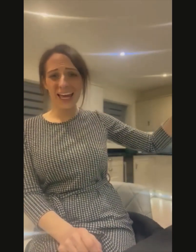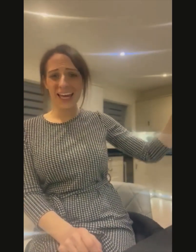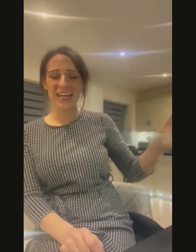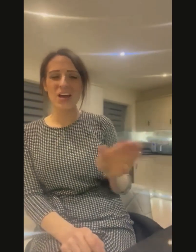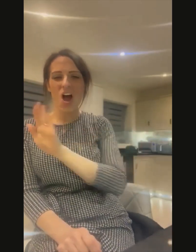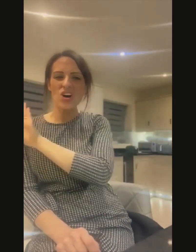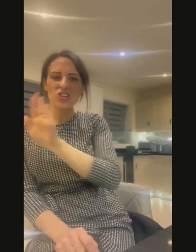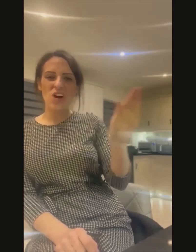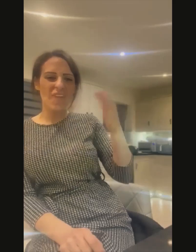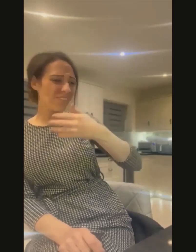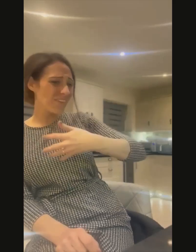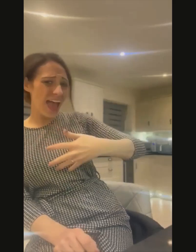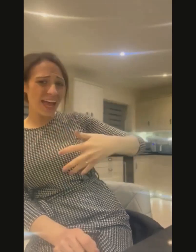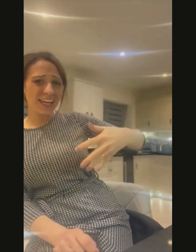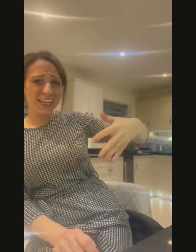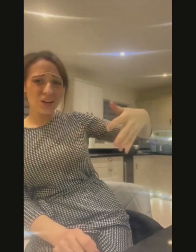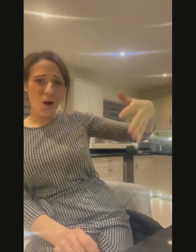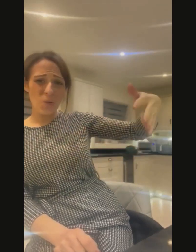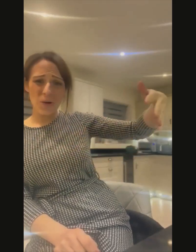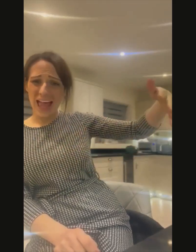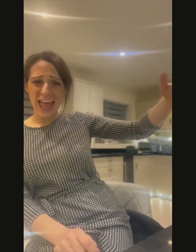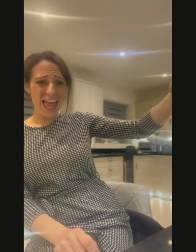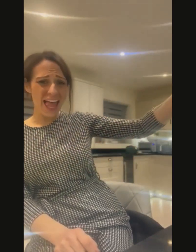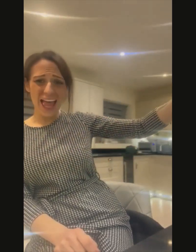Don't fade away